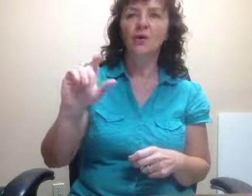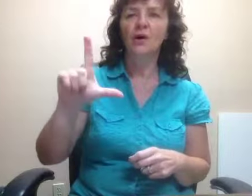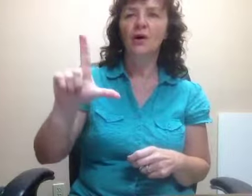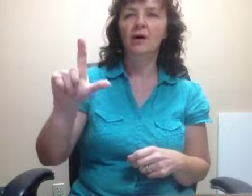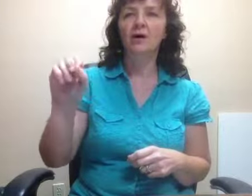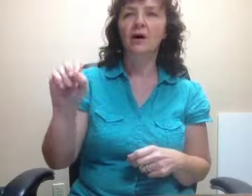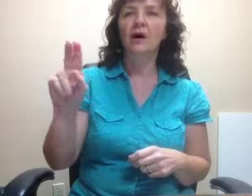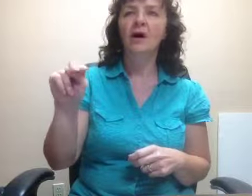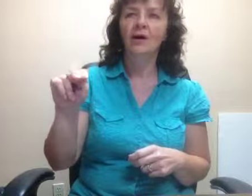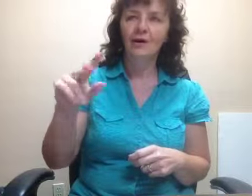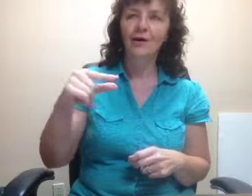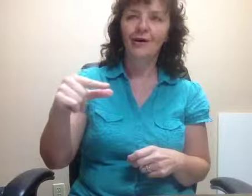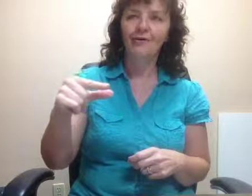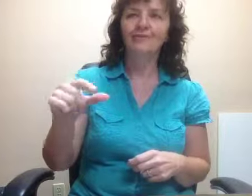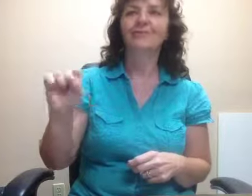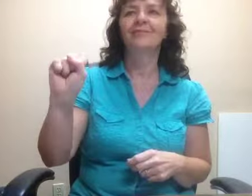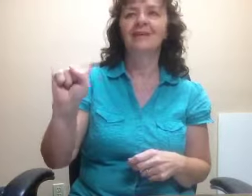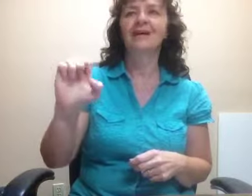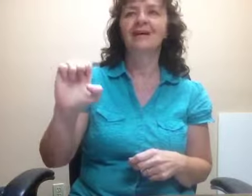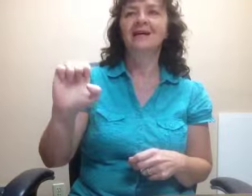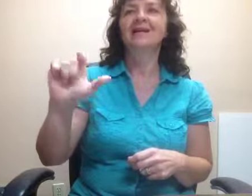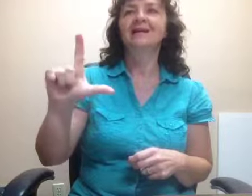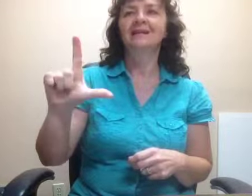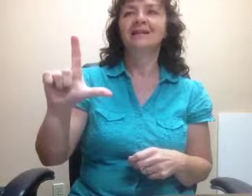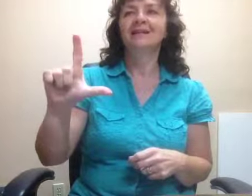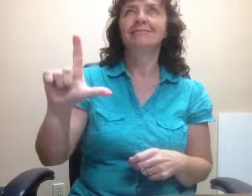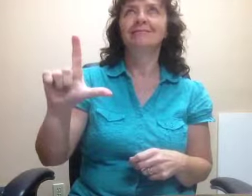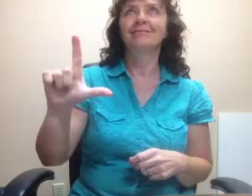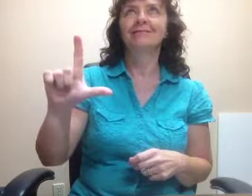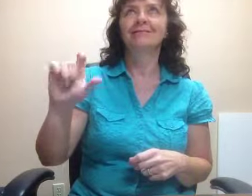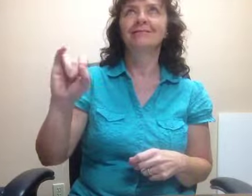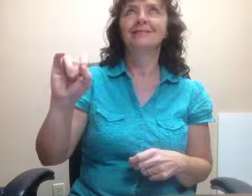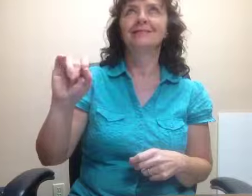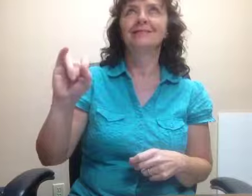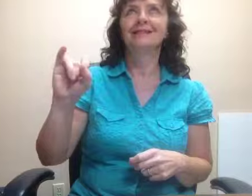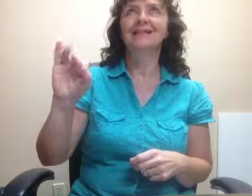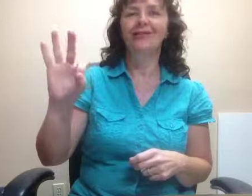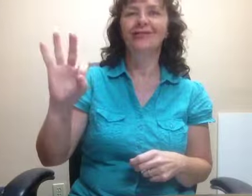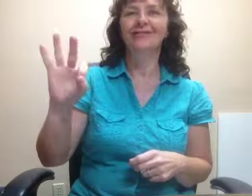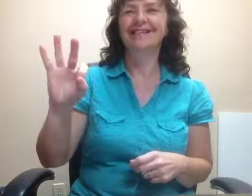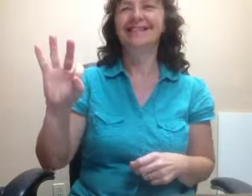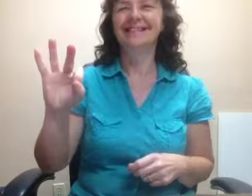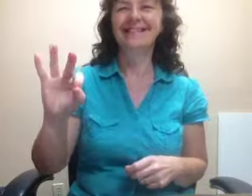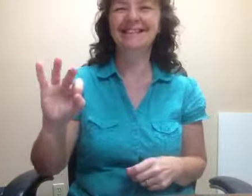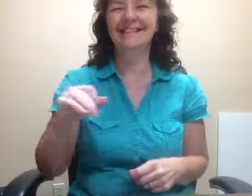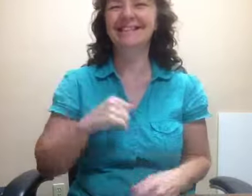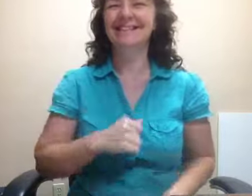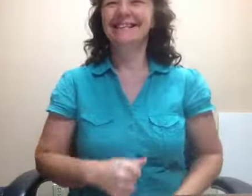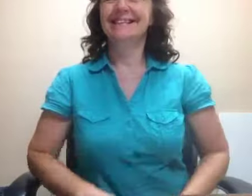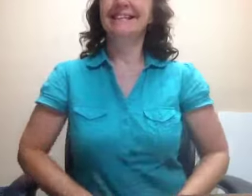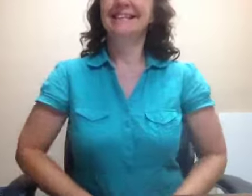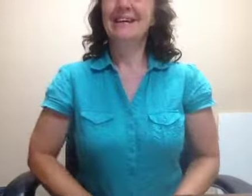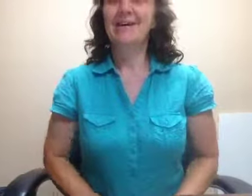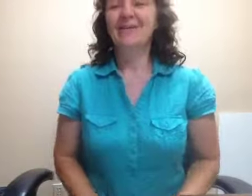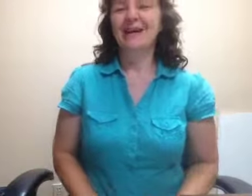Long Self. Okay.